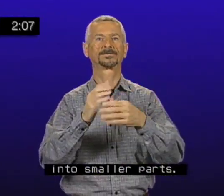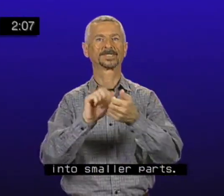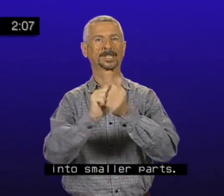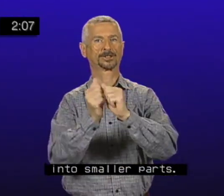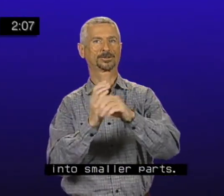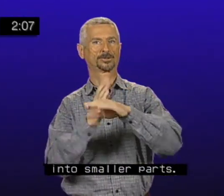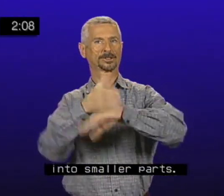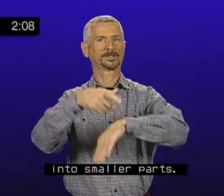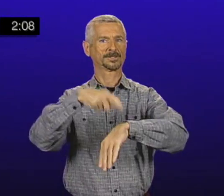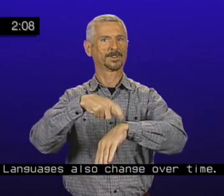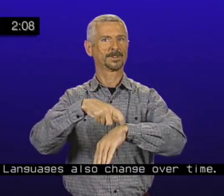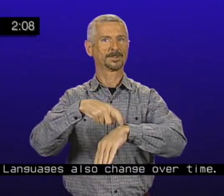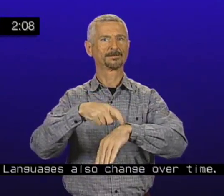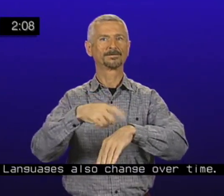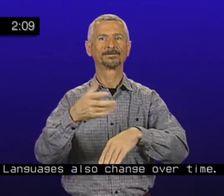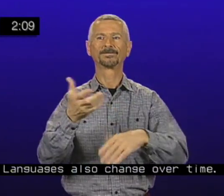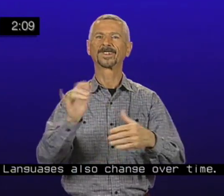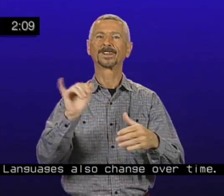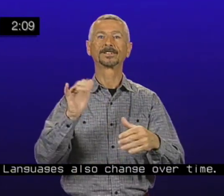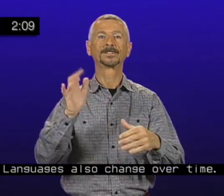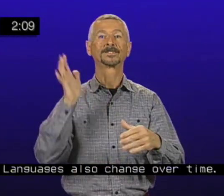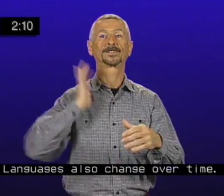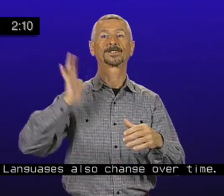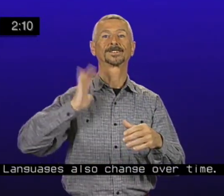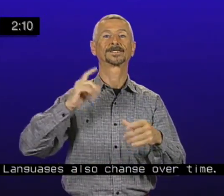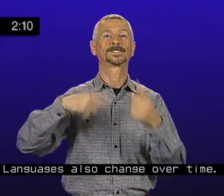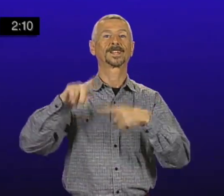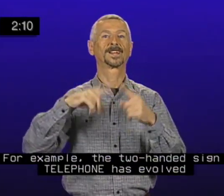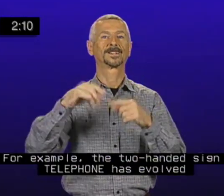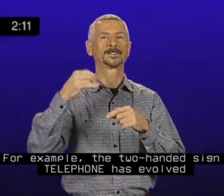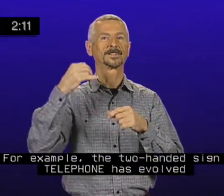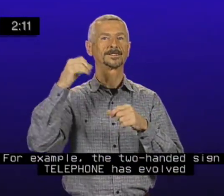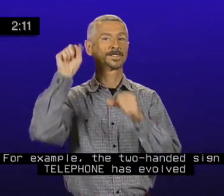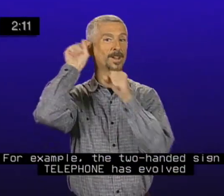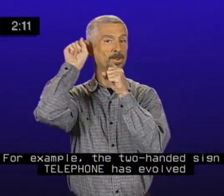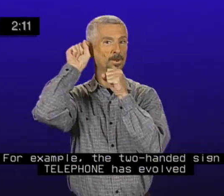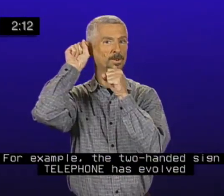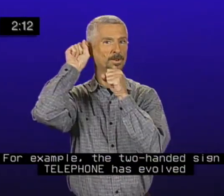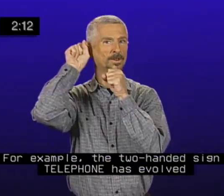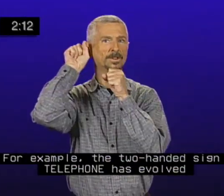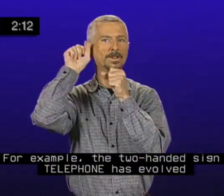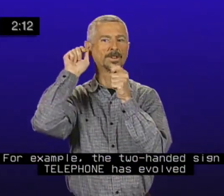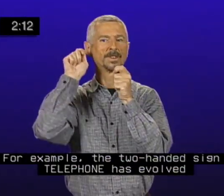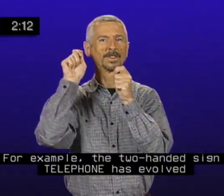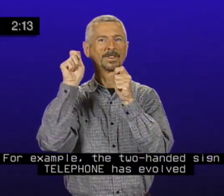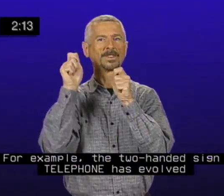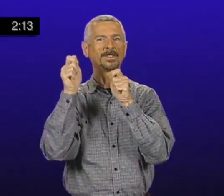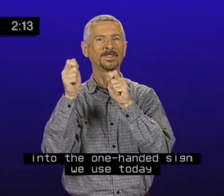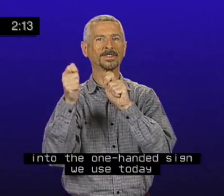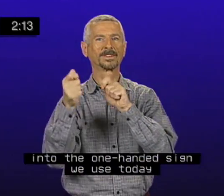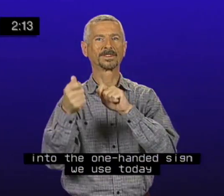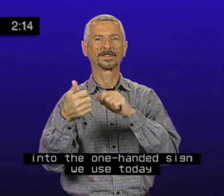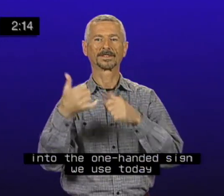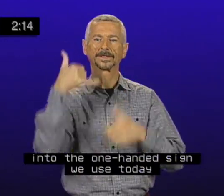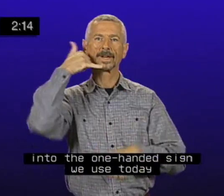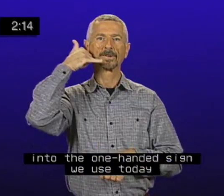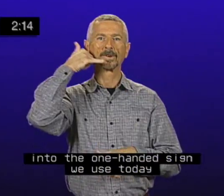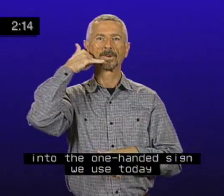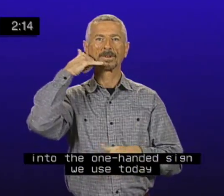Languages also change over time. For example, the two-handed sign telephone has evolved into the one-handed sign we use today